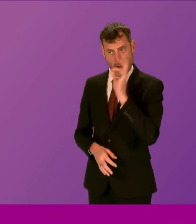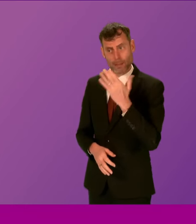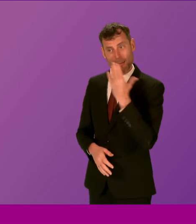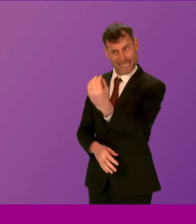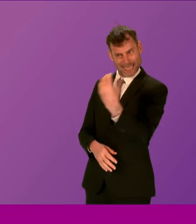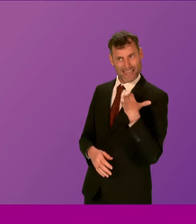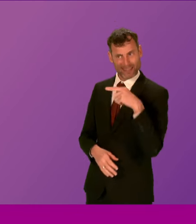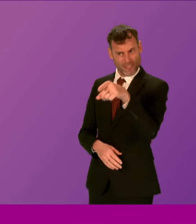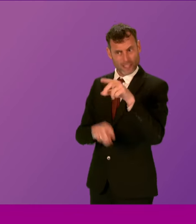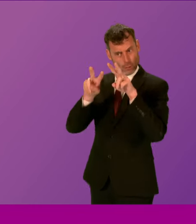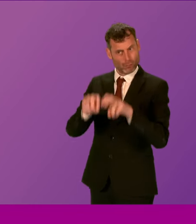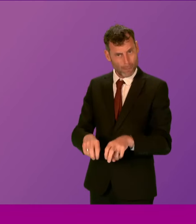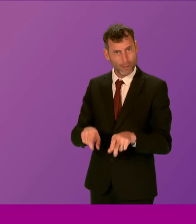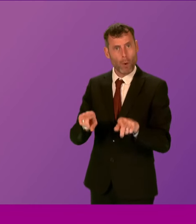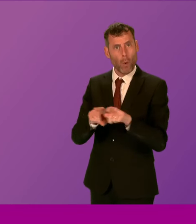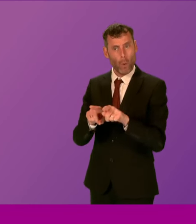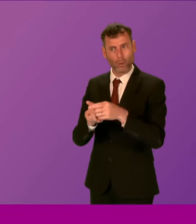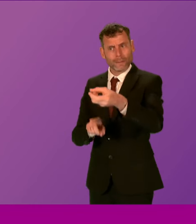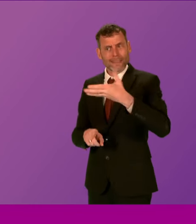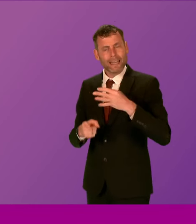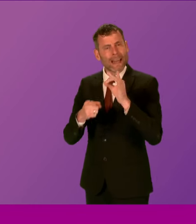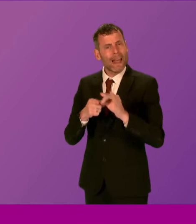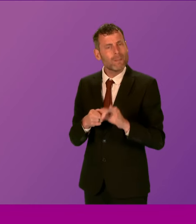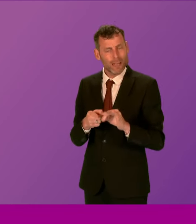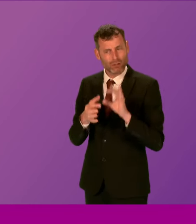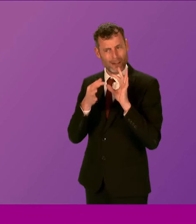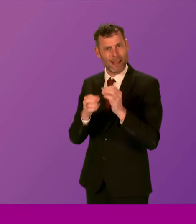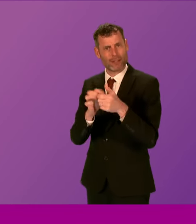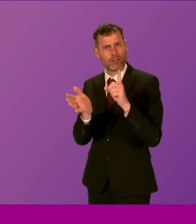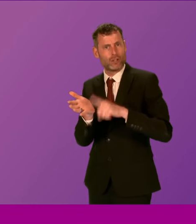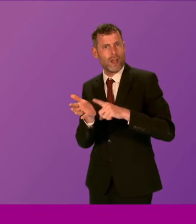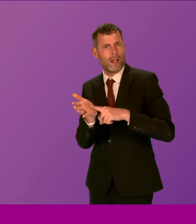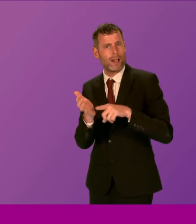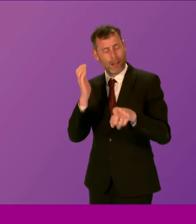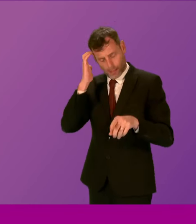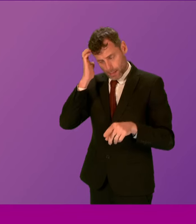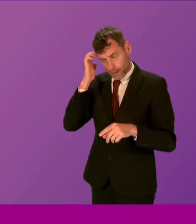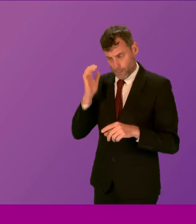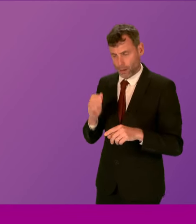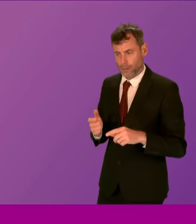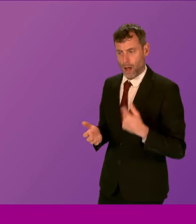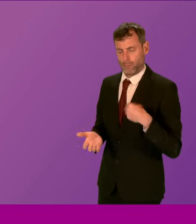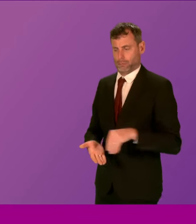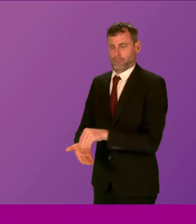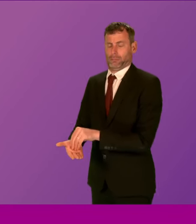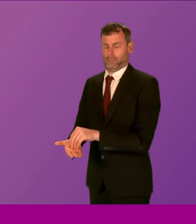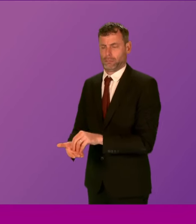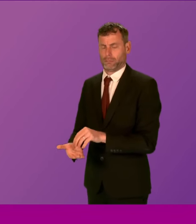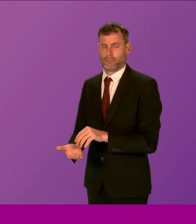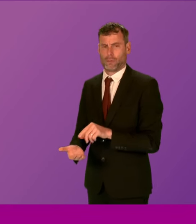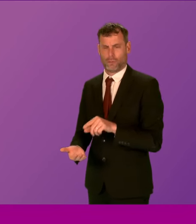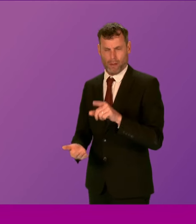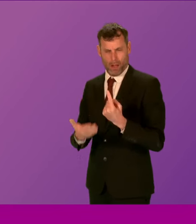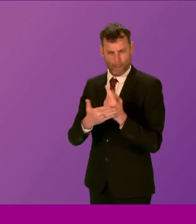details of Jill's case. And can I put on record my sympathy for all the losses that she has experienced. Alex Cole-Hamilton is absolutely right.